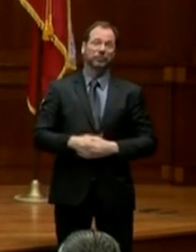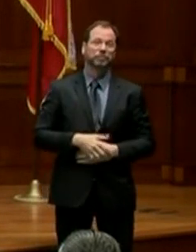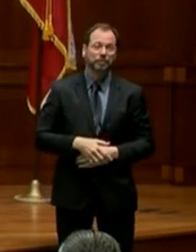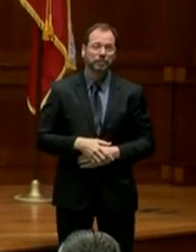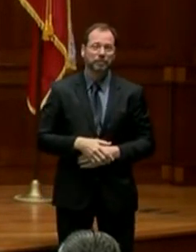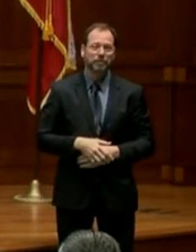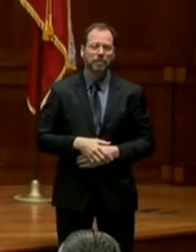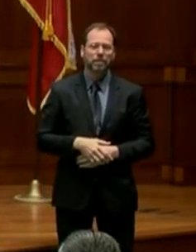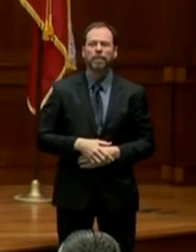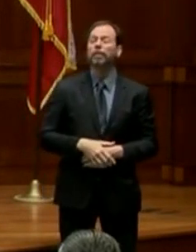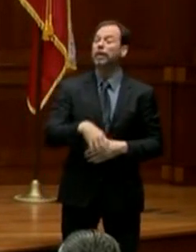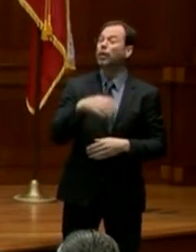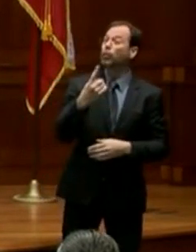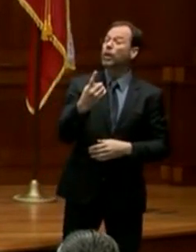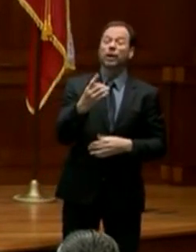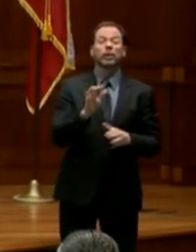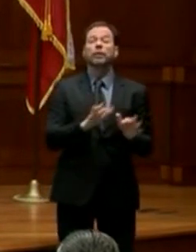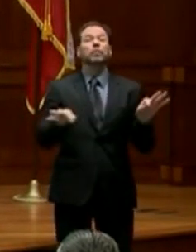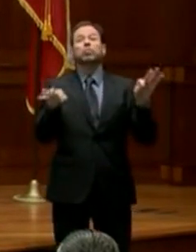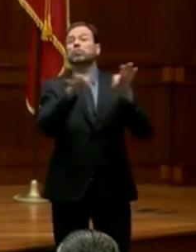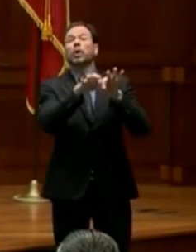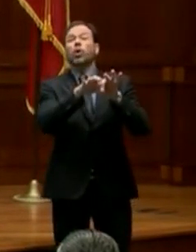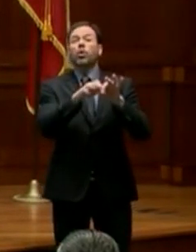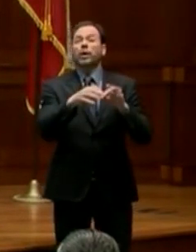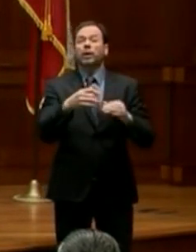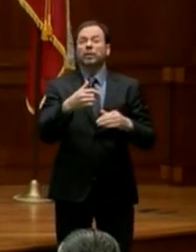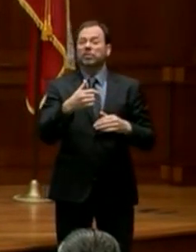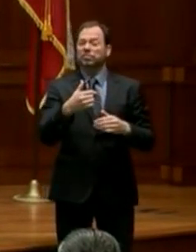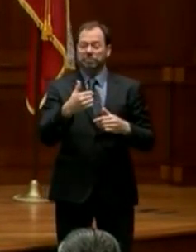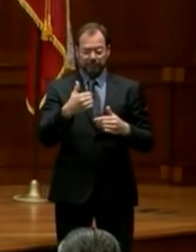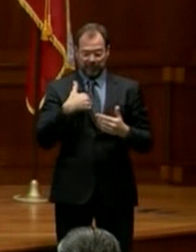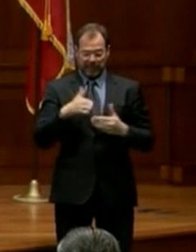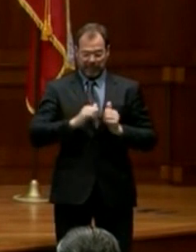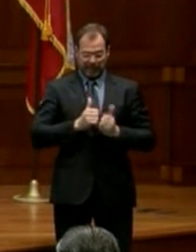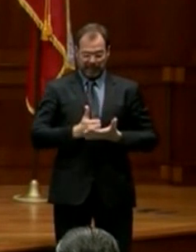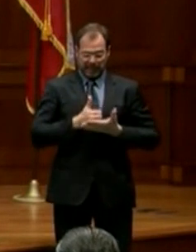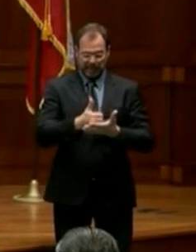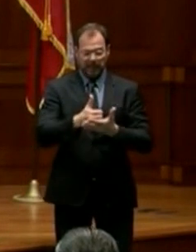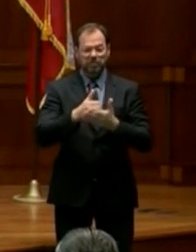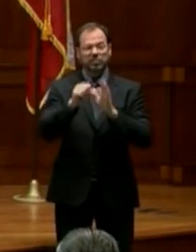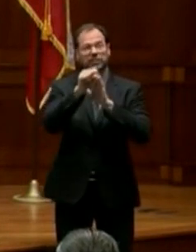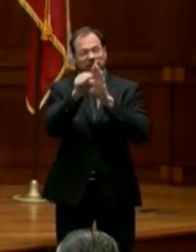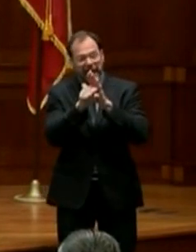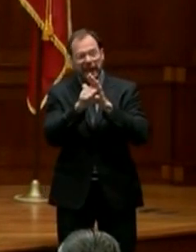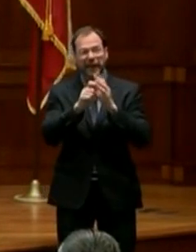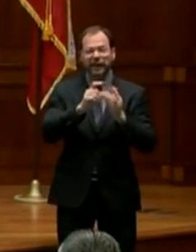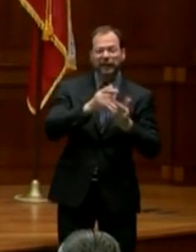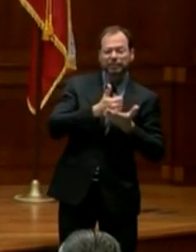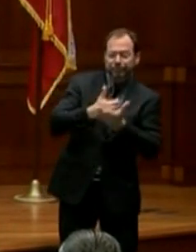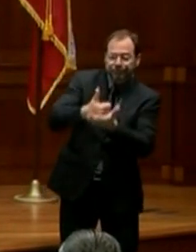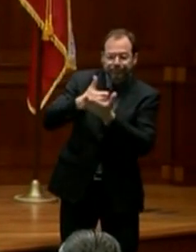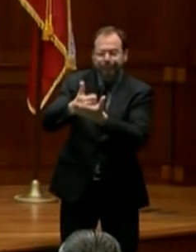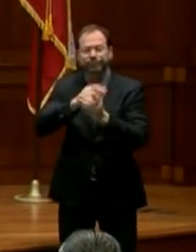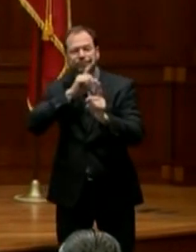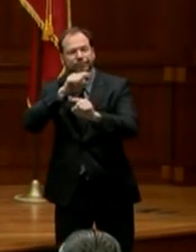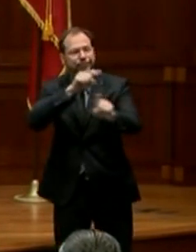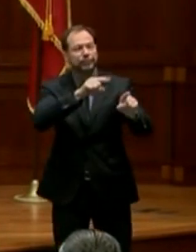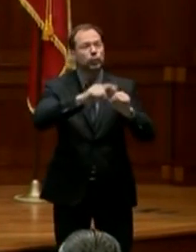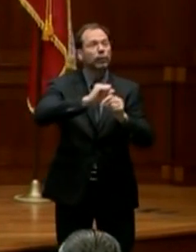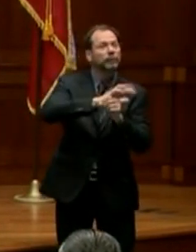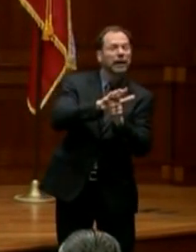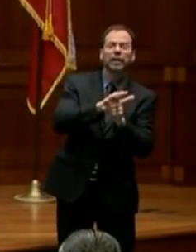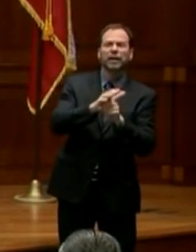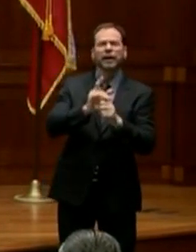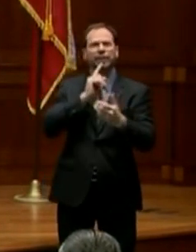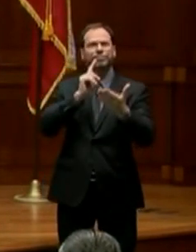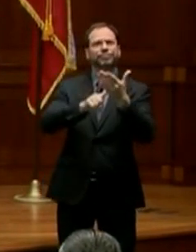Now, one thing that I continue to do to help the state and local response to the coronavirus is to continue to